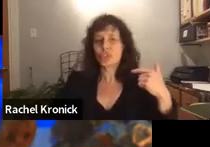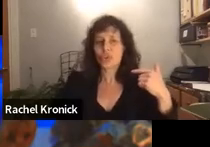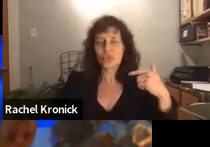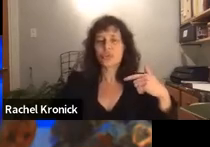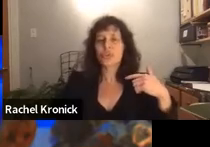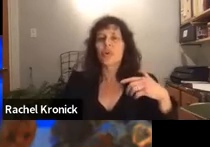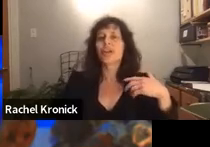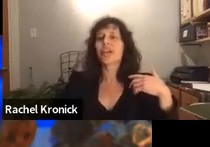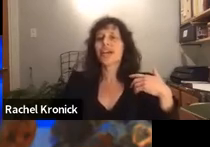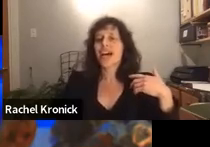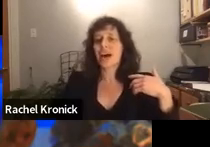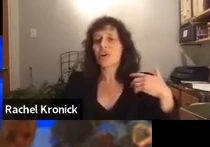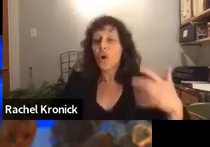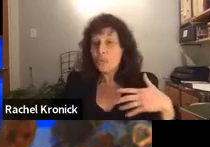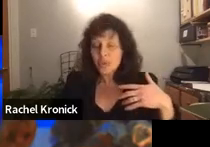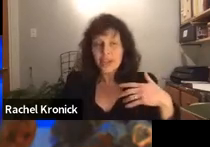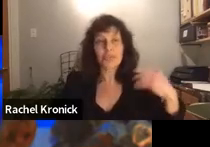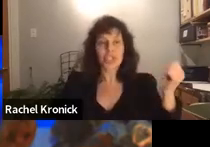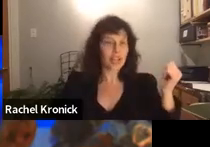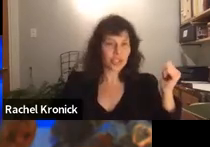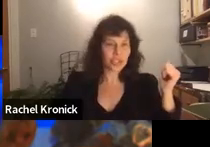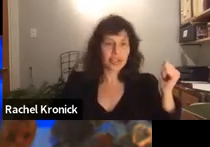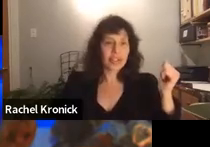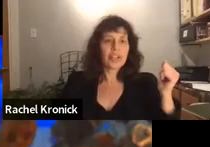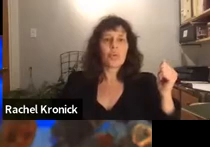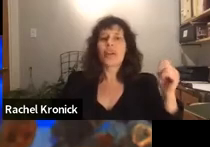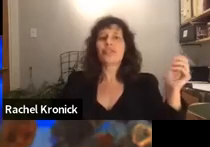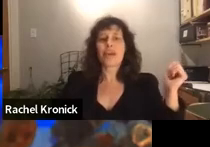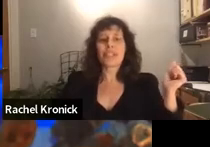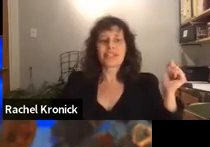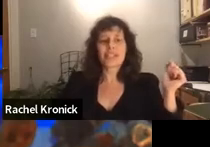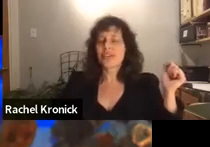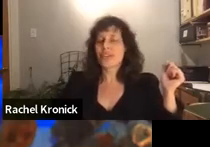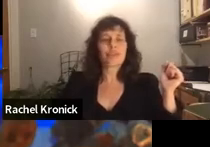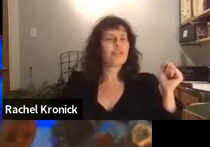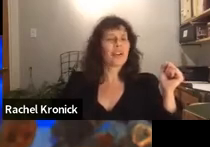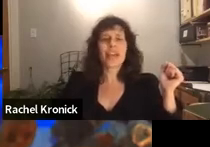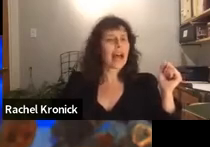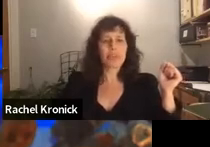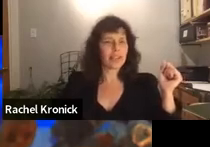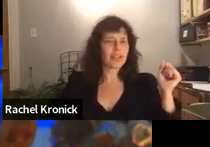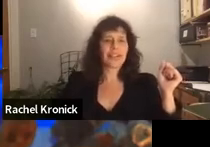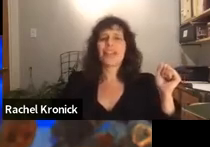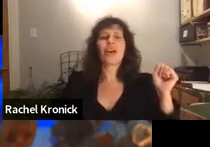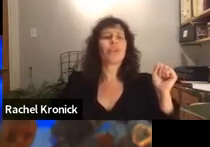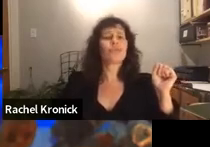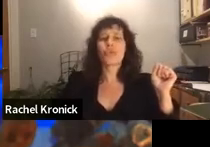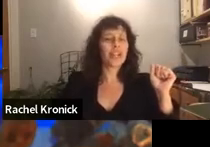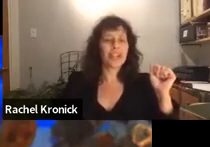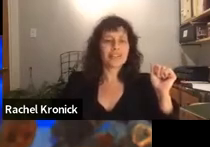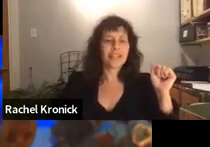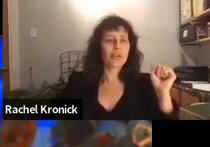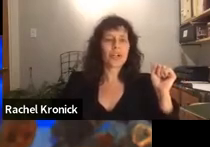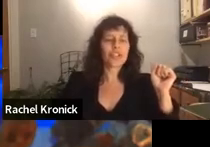story she told was one of hope and protection. One family lives here. They are very happy. They are